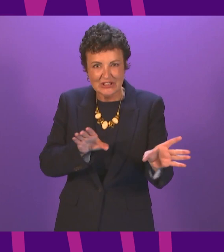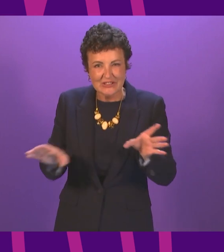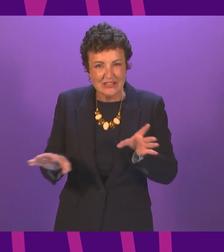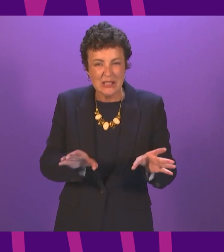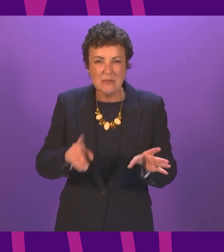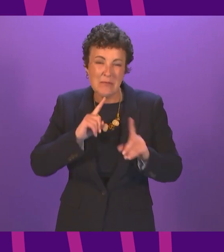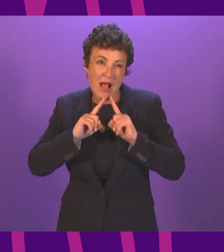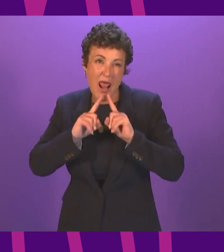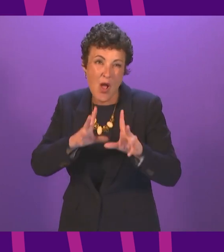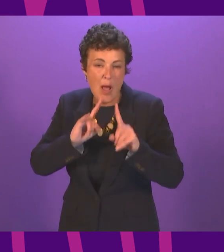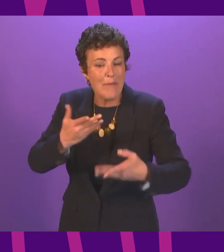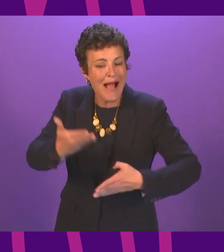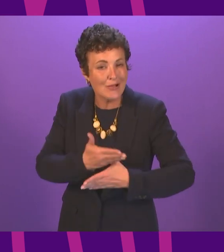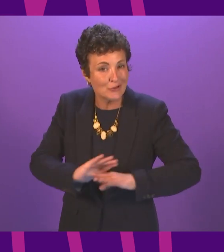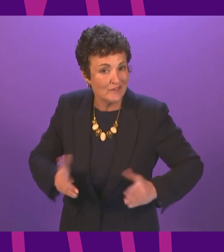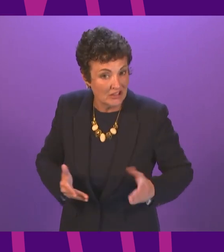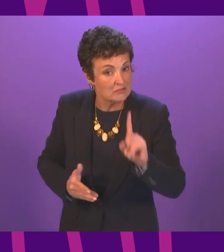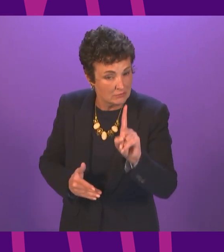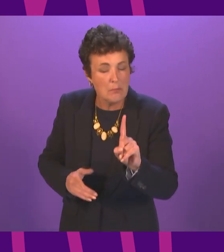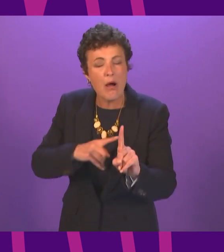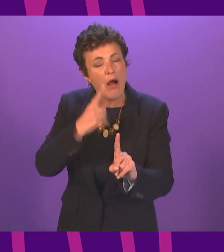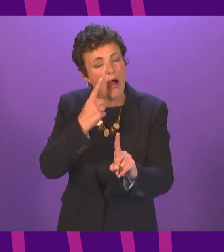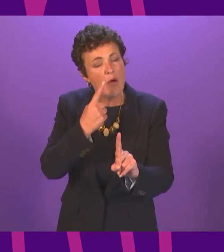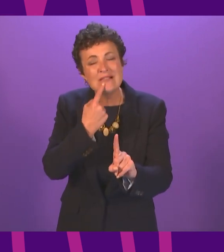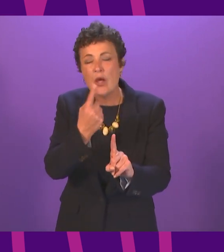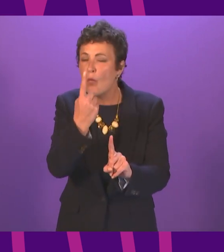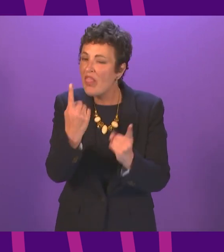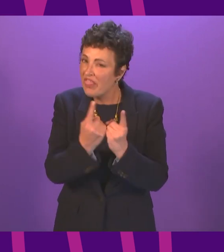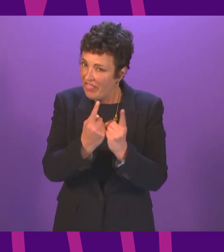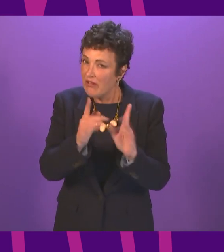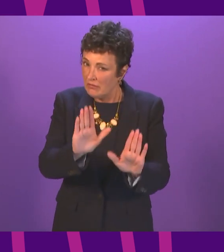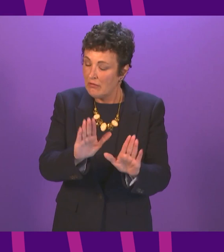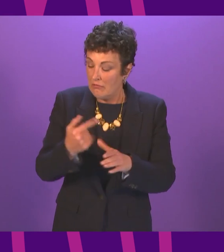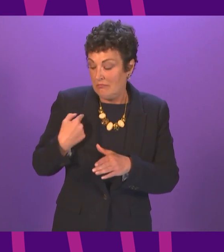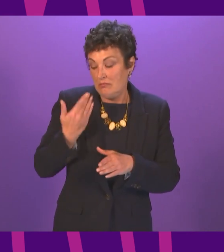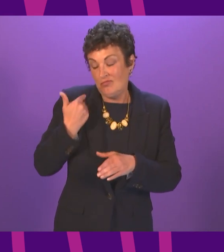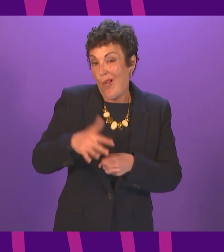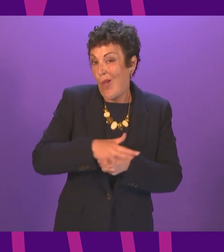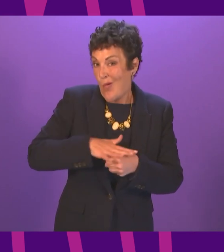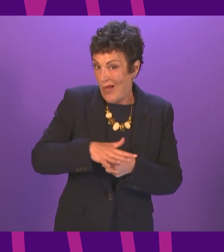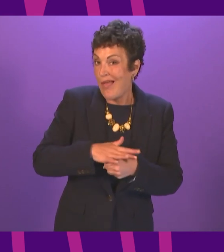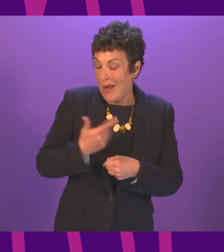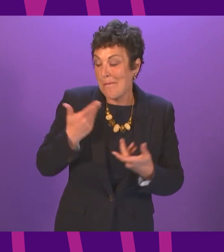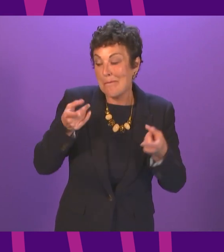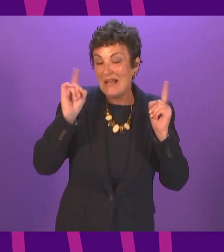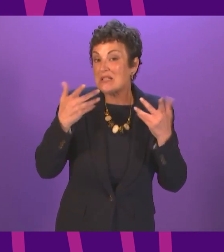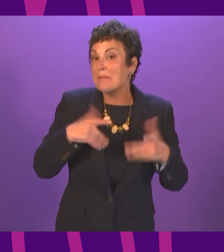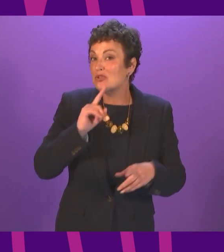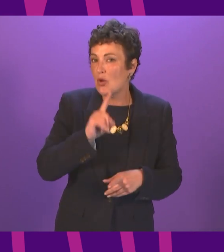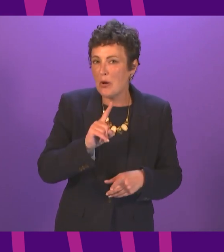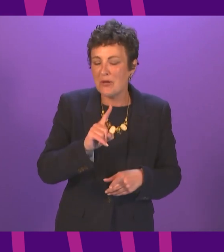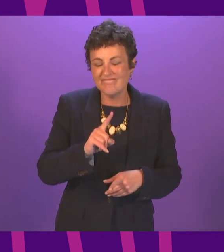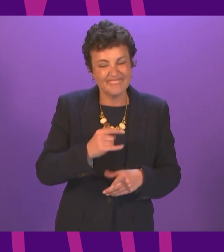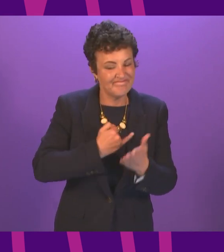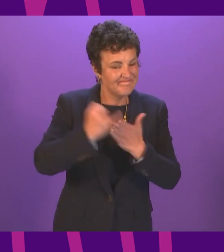considered action and I would counsel caution on one issue locally in recent days ministers have spoken of anti